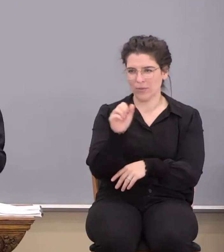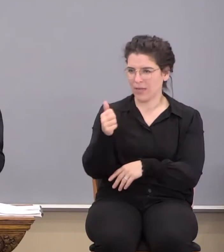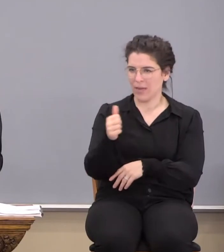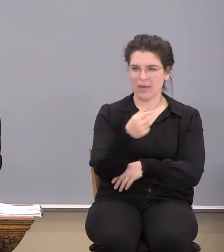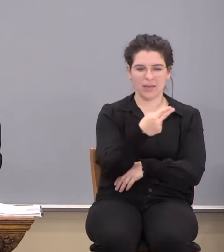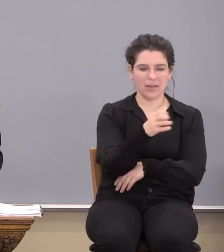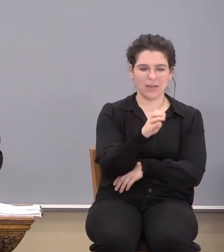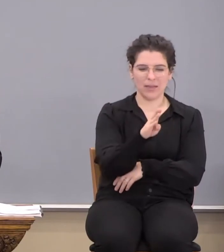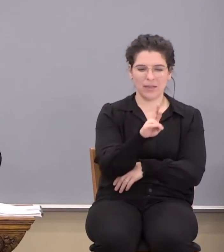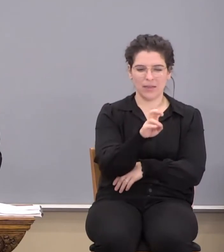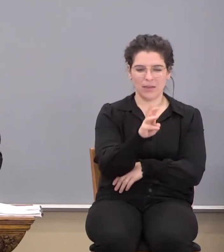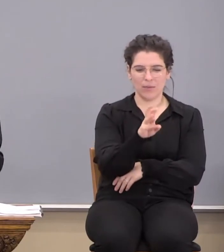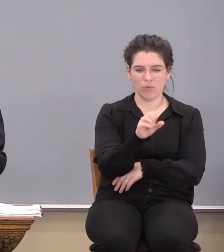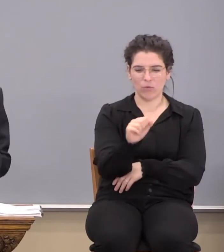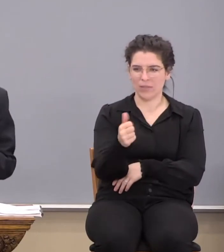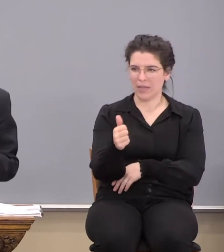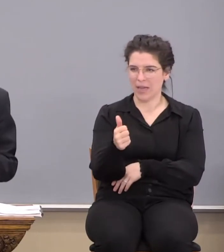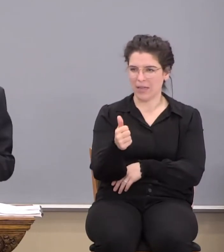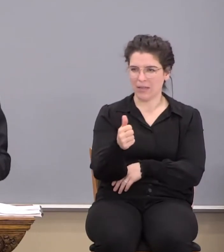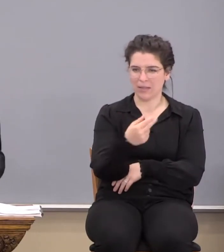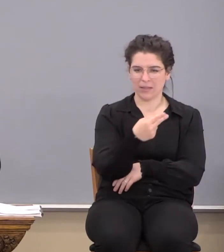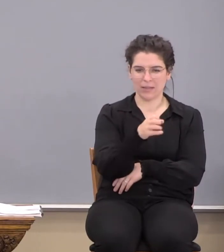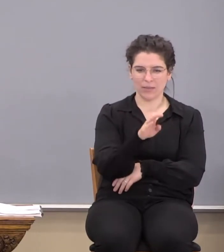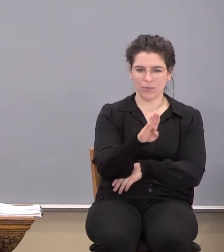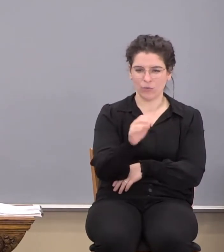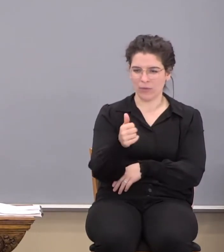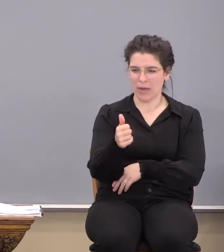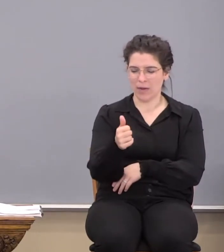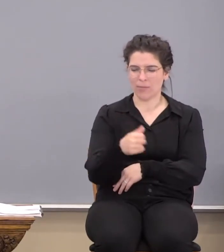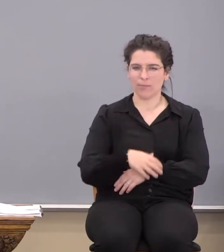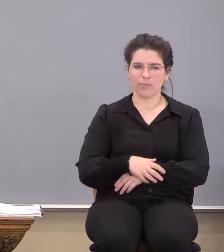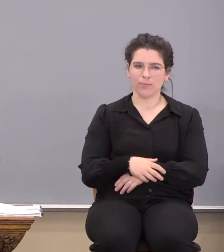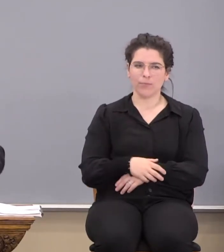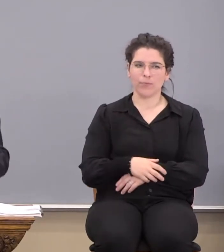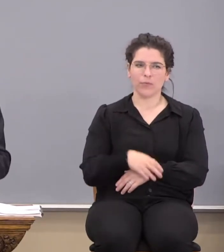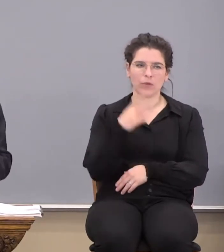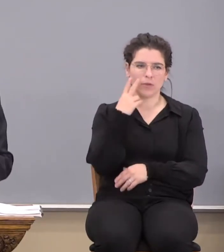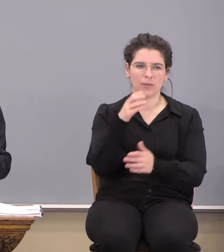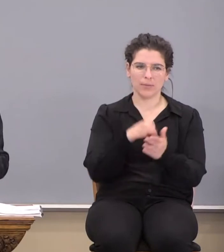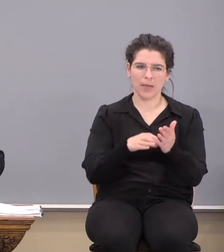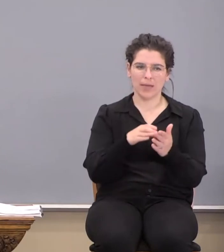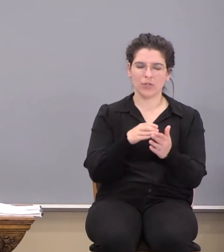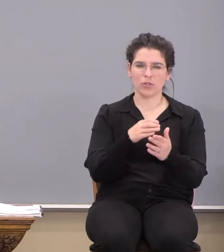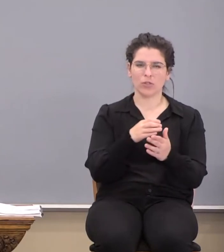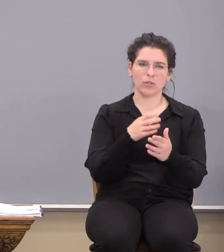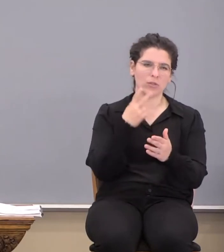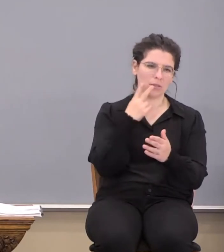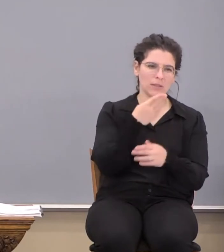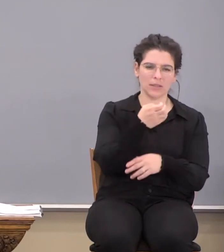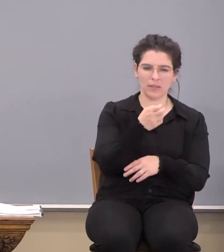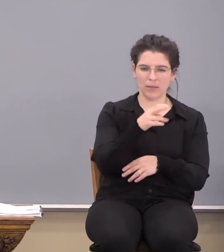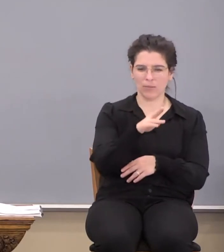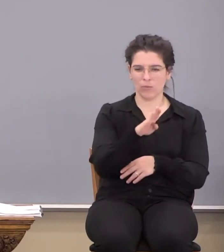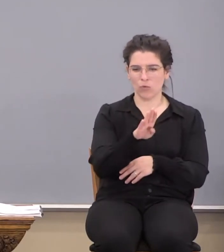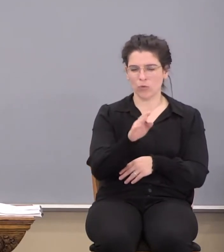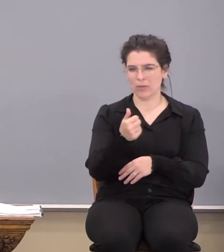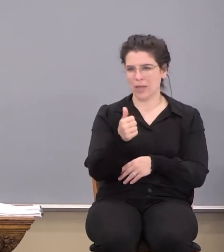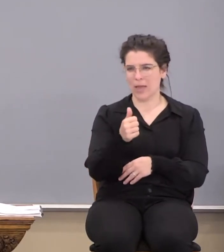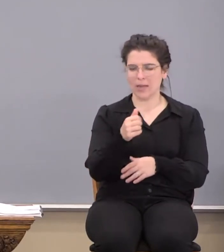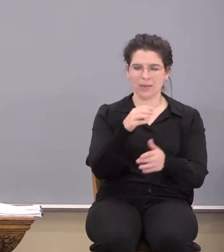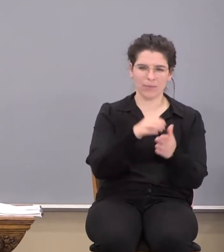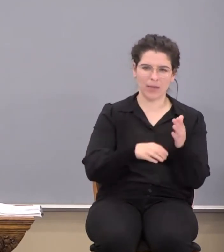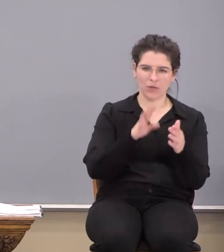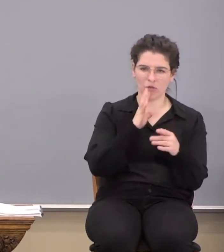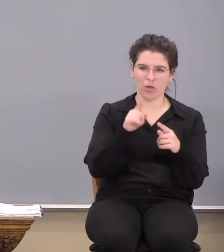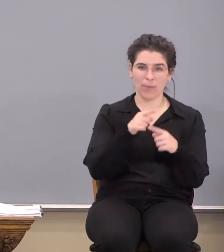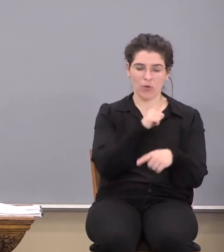Go to Hebrews 10 here. Watch this. Look at this passage here. Hebrews chapter number 10. This passage is talking about